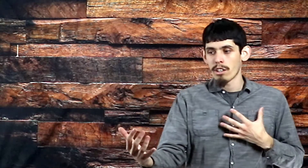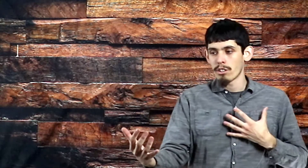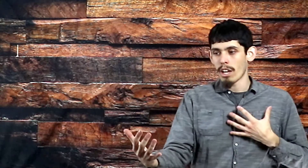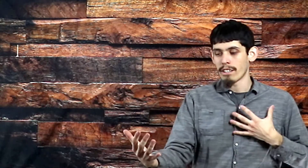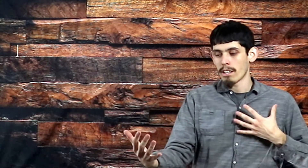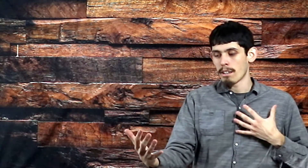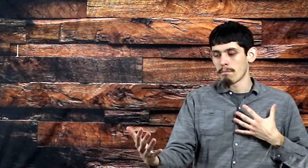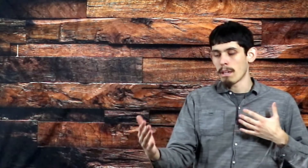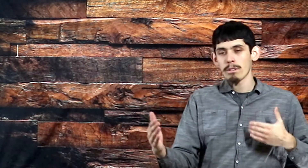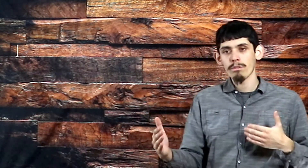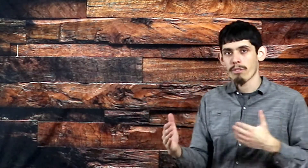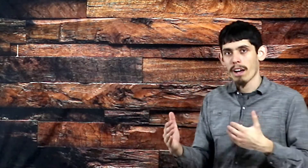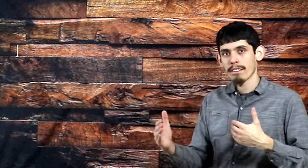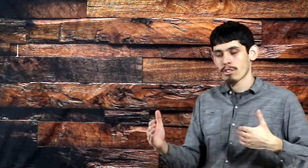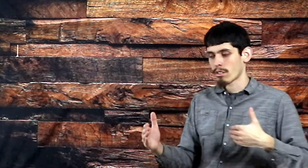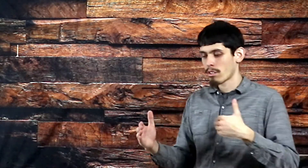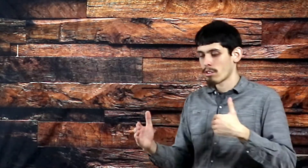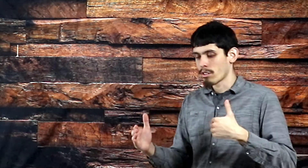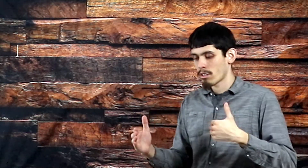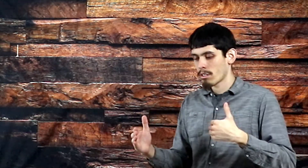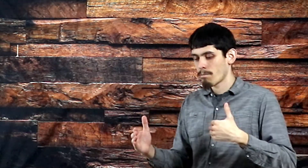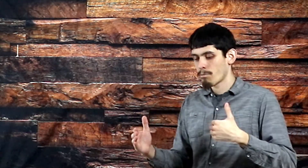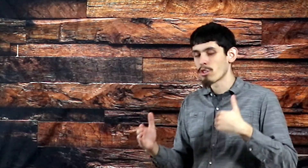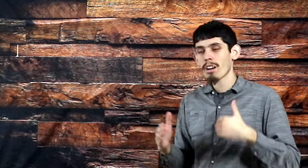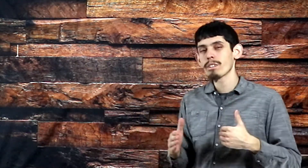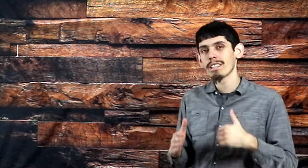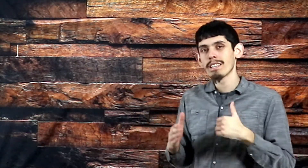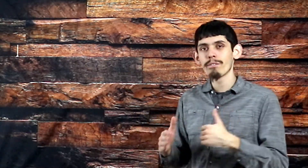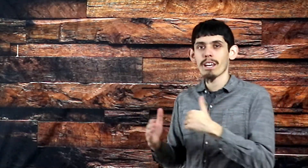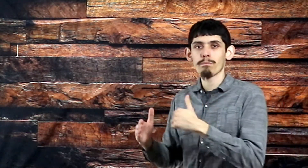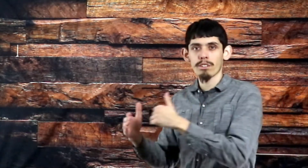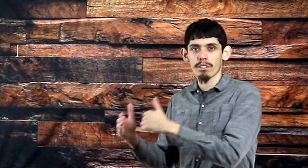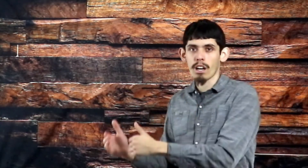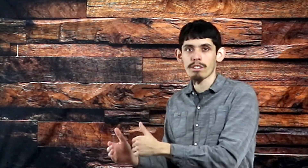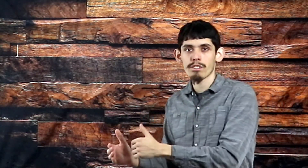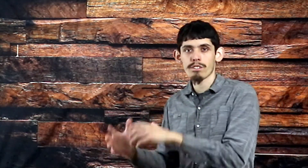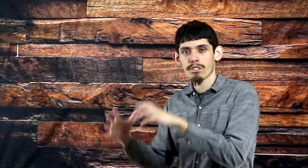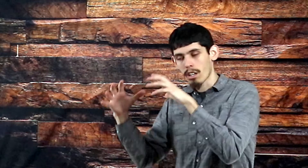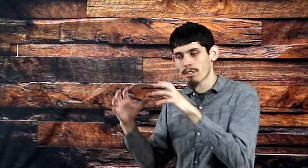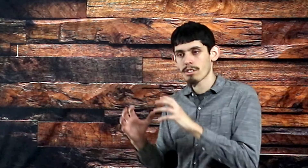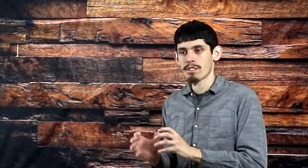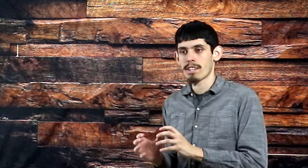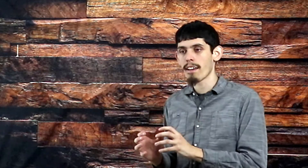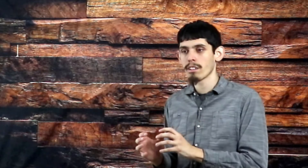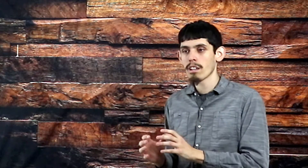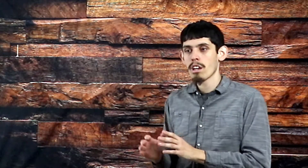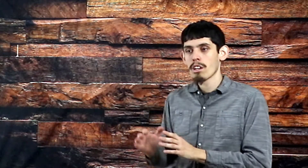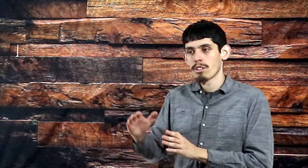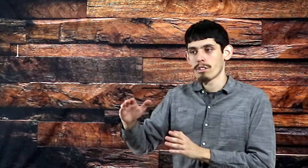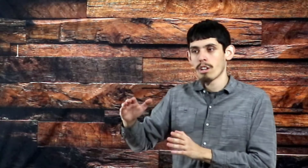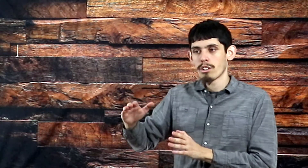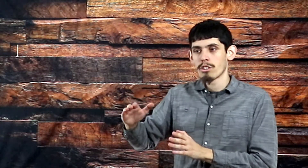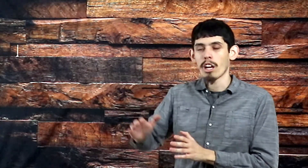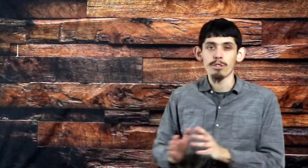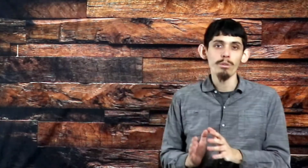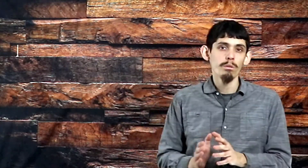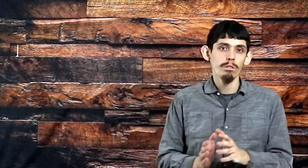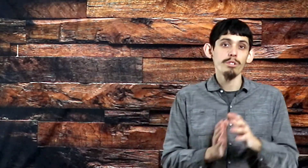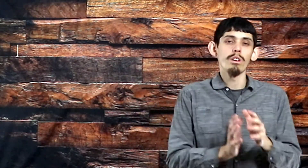maybe you find that you're not really living up to your conscience. Your conscience is heavy. You're not doing what you know